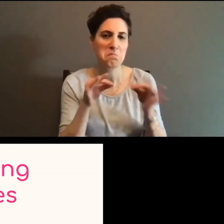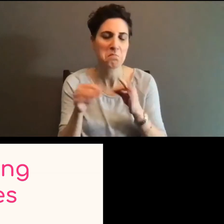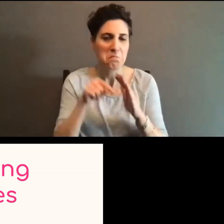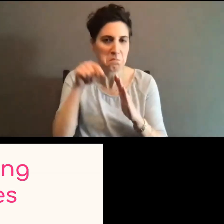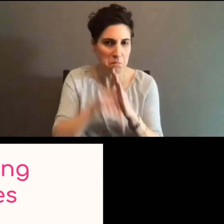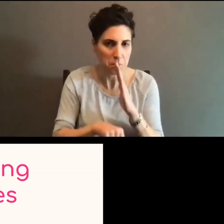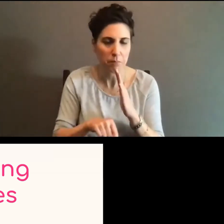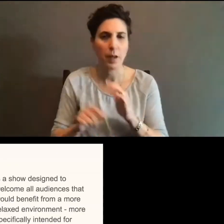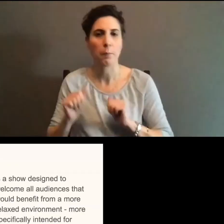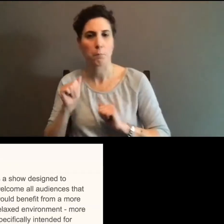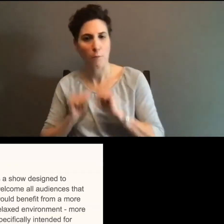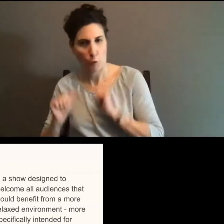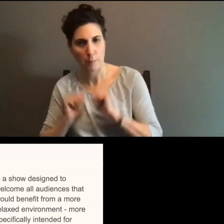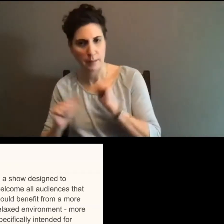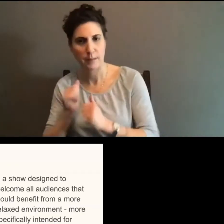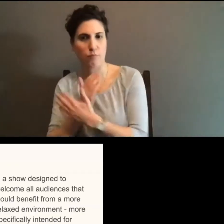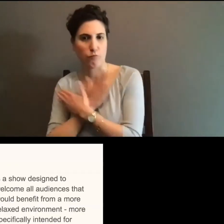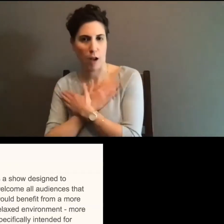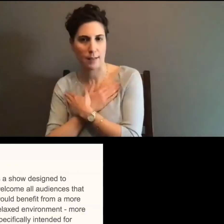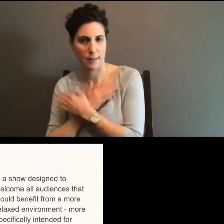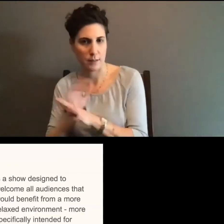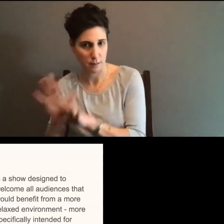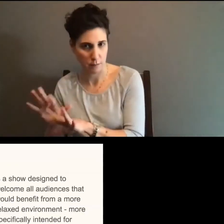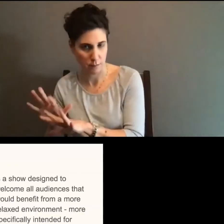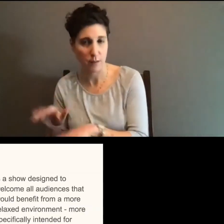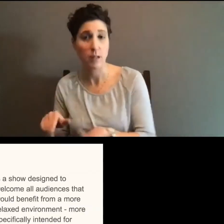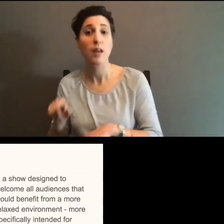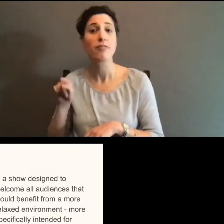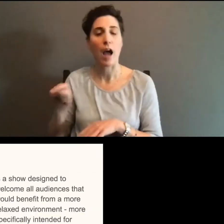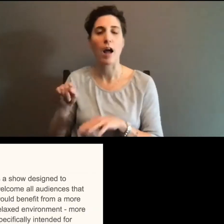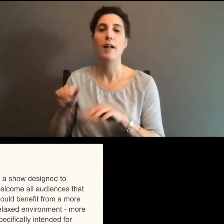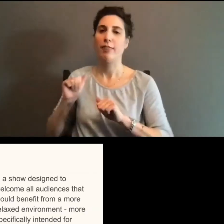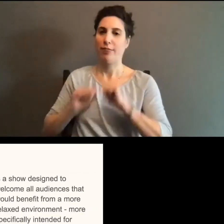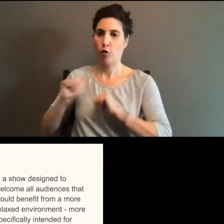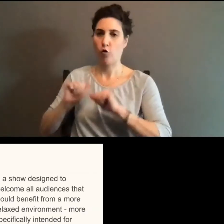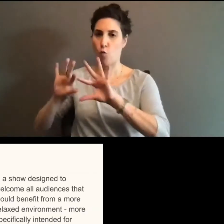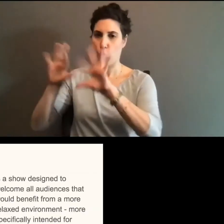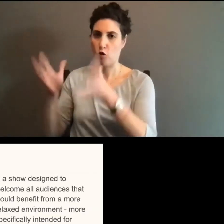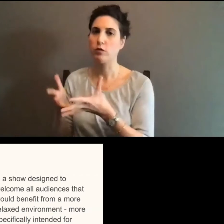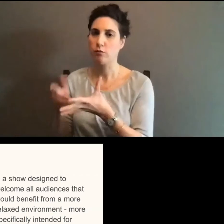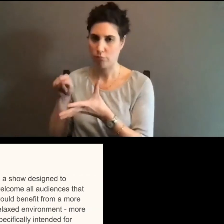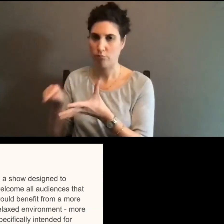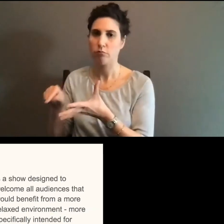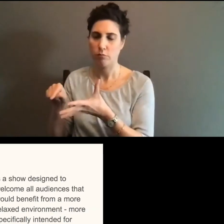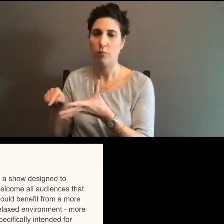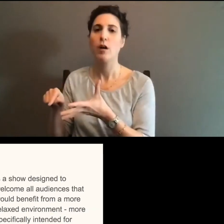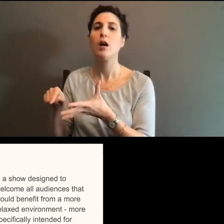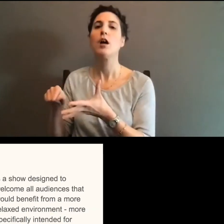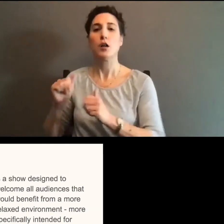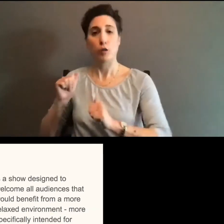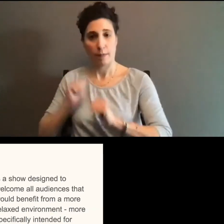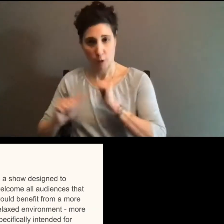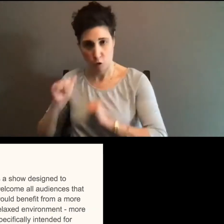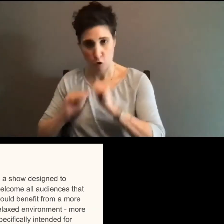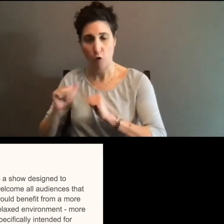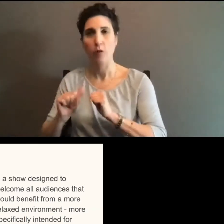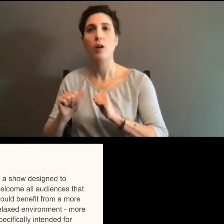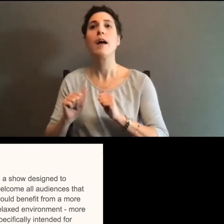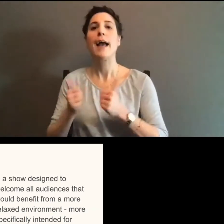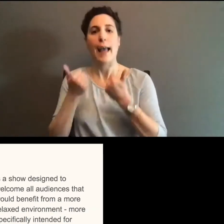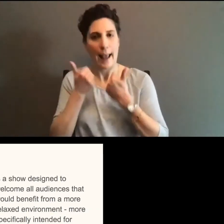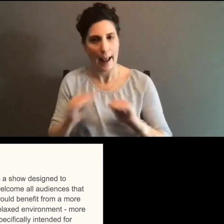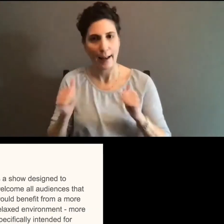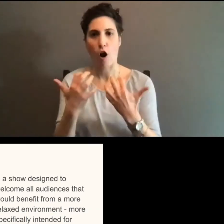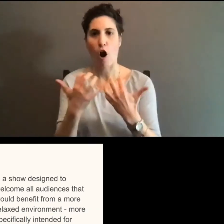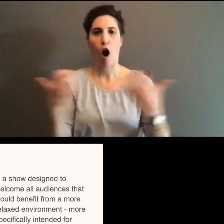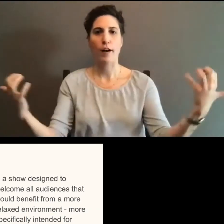Um, relaxed performance is a theater world concept. It's a show designed to welcome all audiences that would benefit